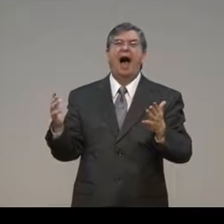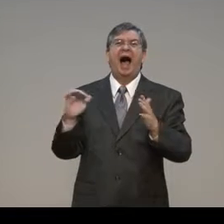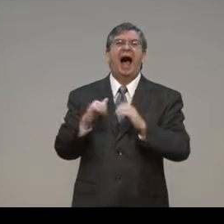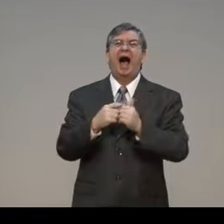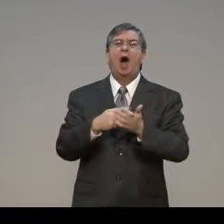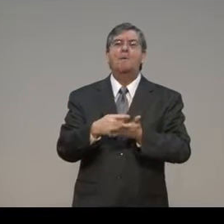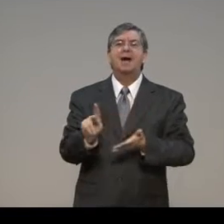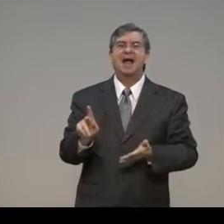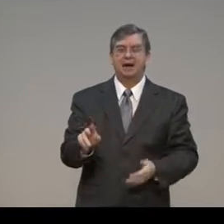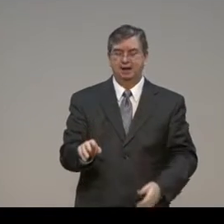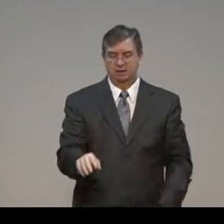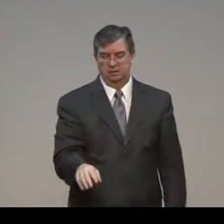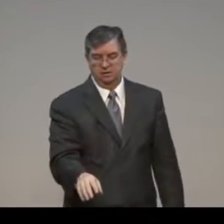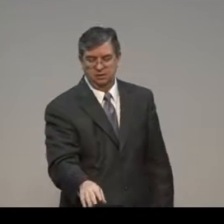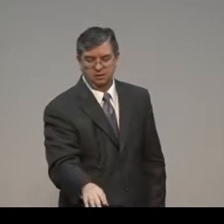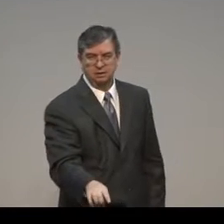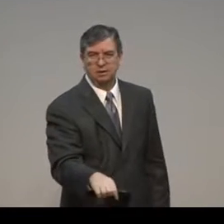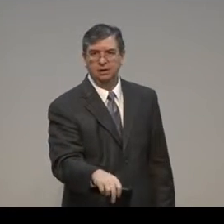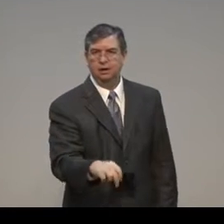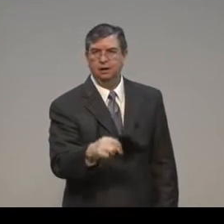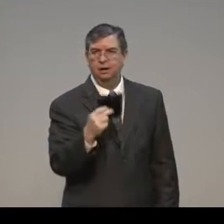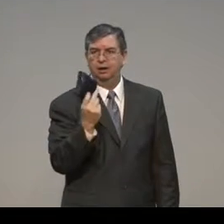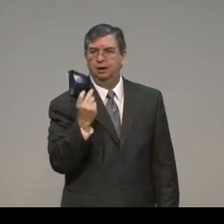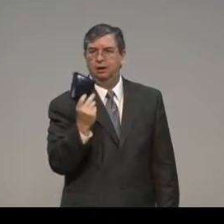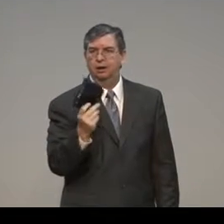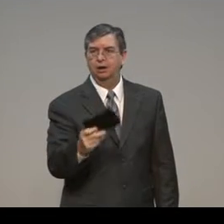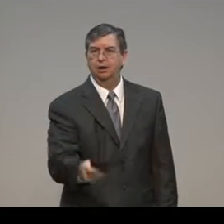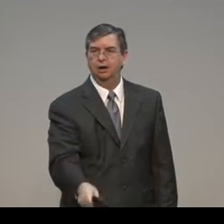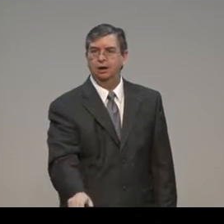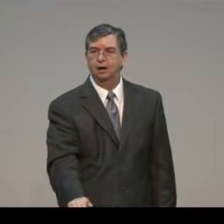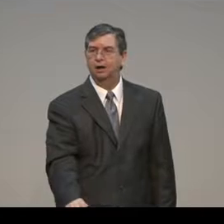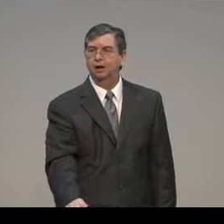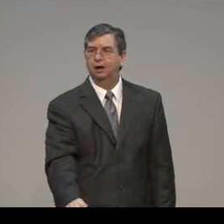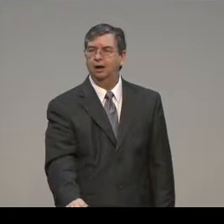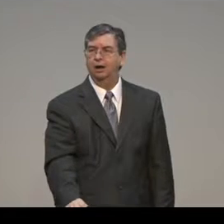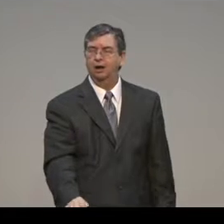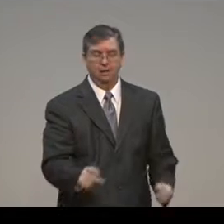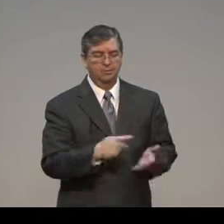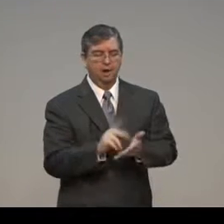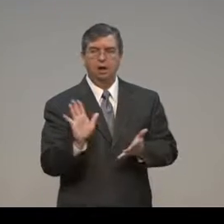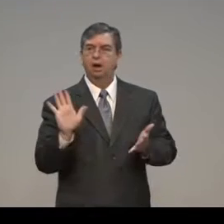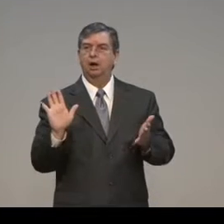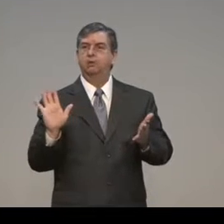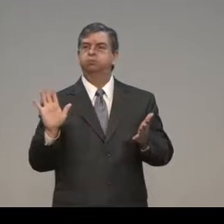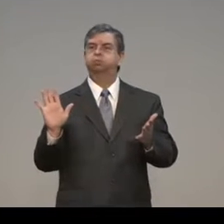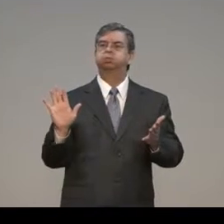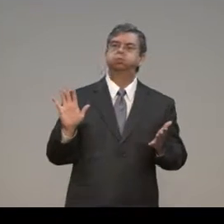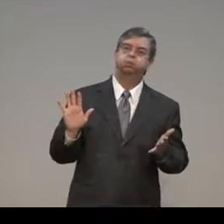wind you up in jail when you're not going to pay your bill or anything. So, I would get my wallet out, and pay it.